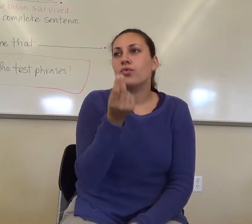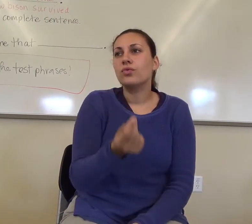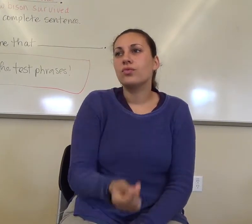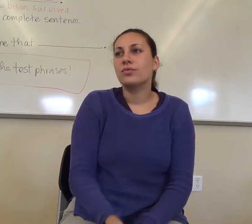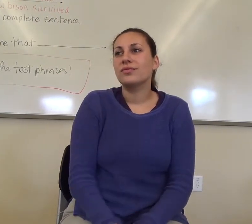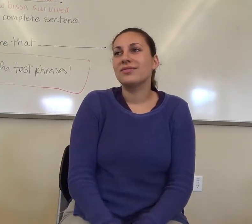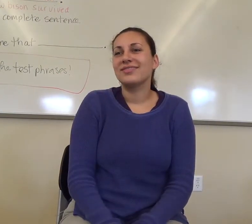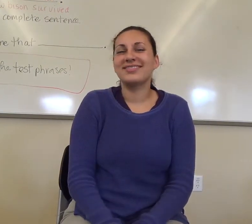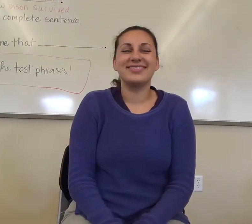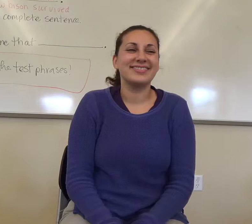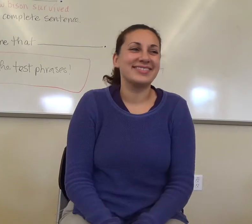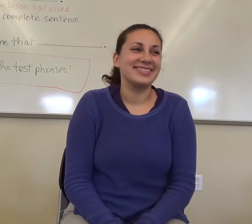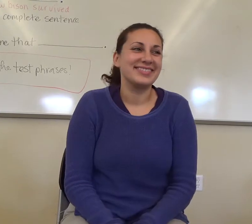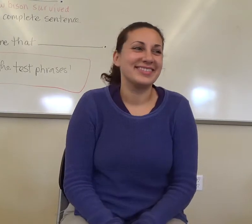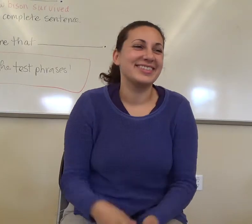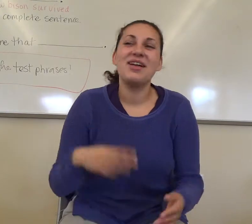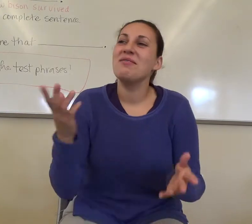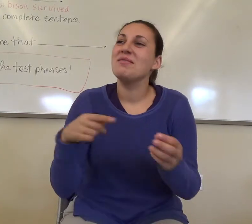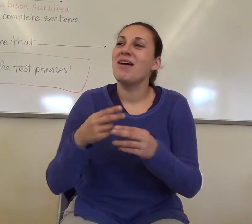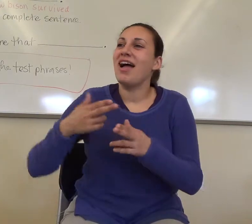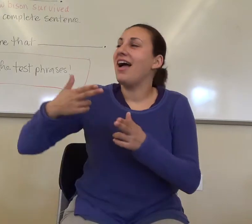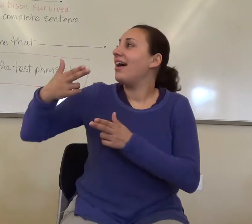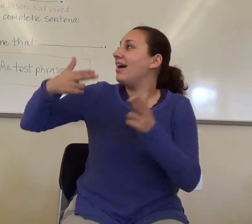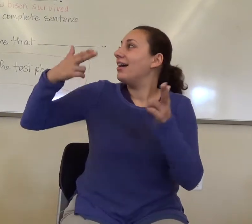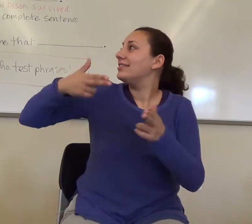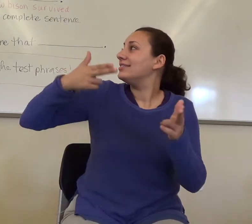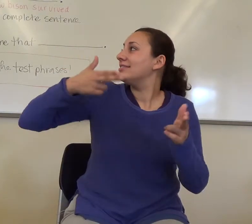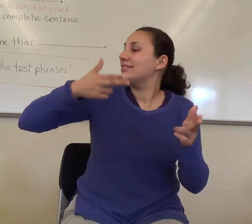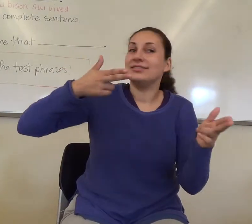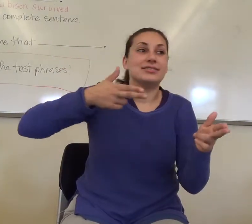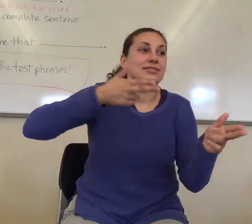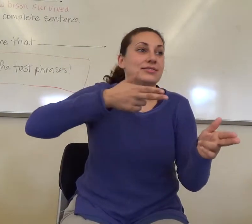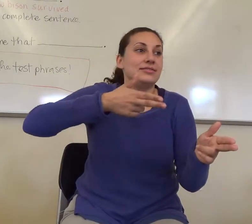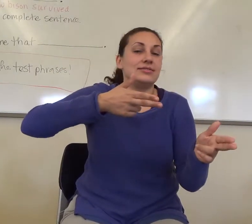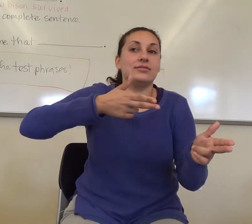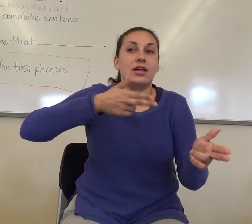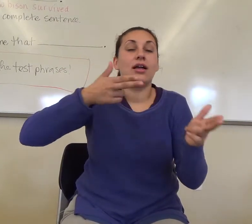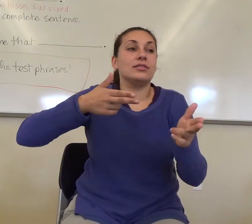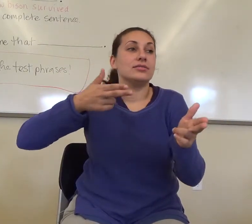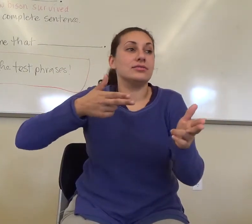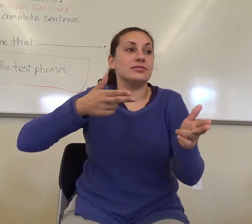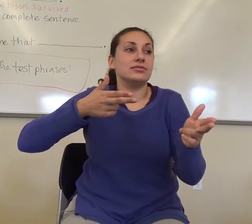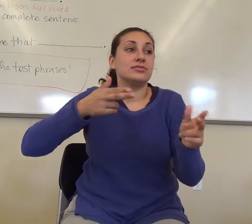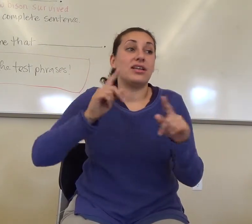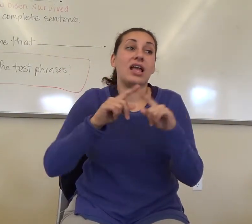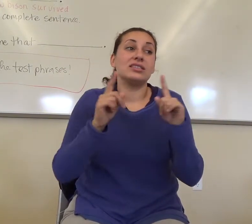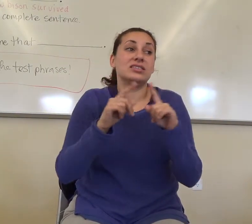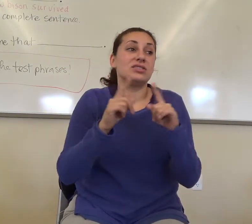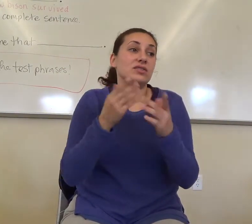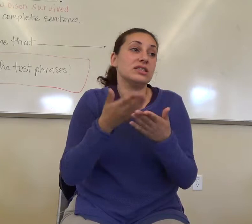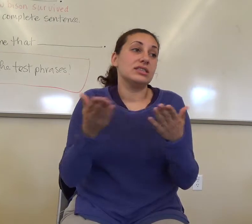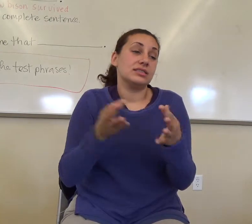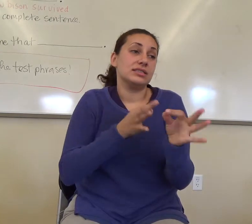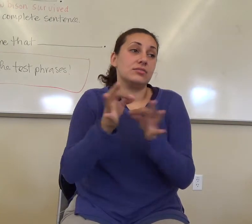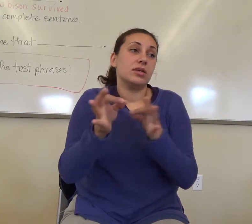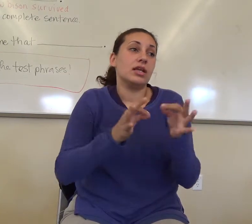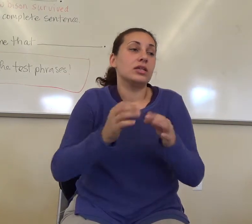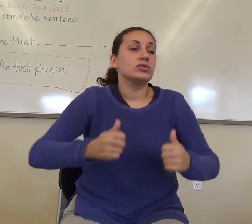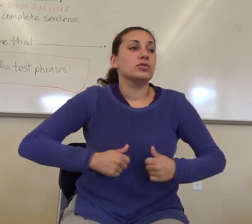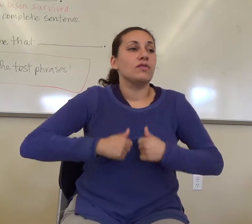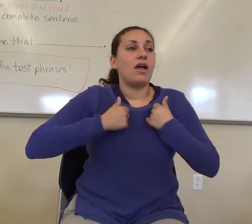What about hunting? Yes. Yeah. That's, those are all kind of references to